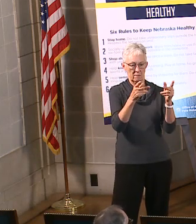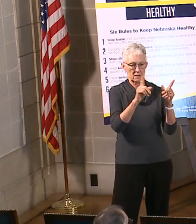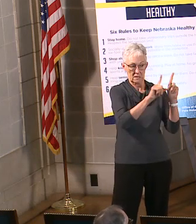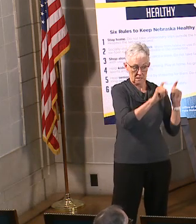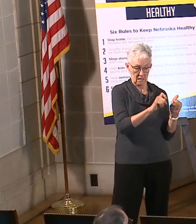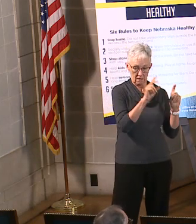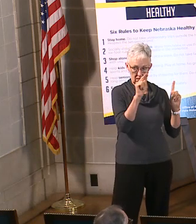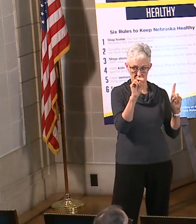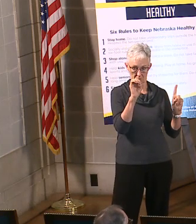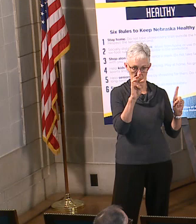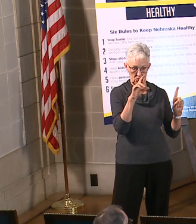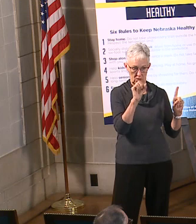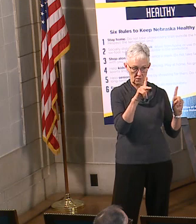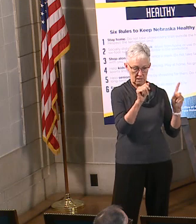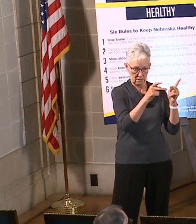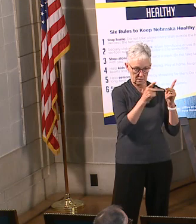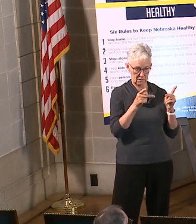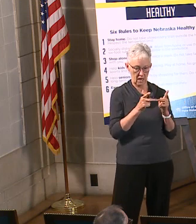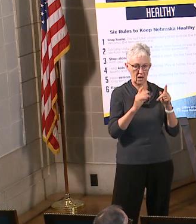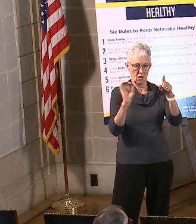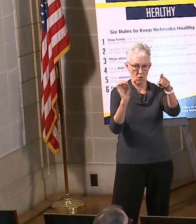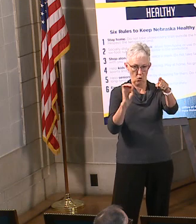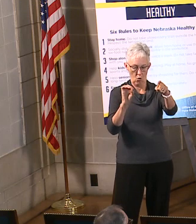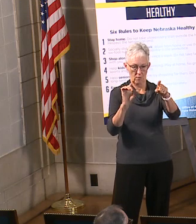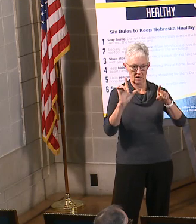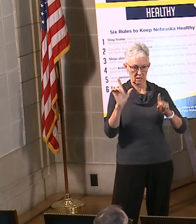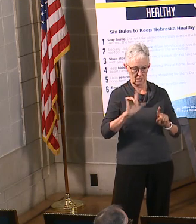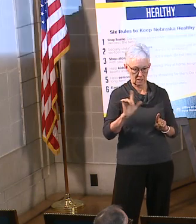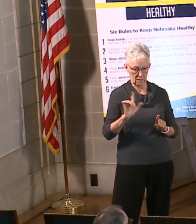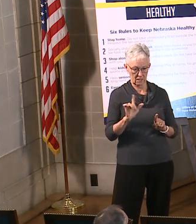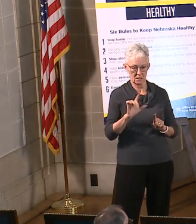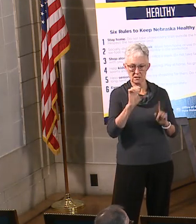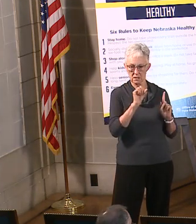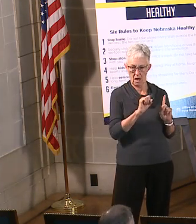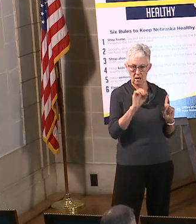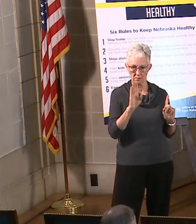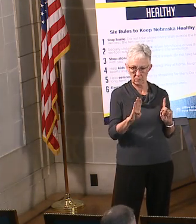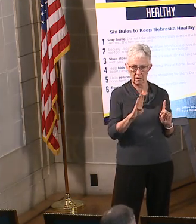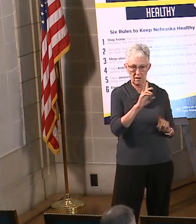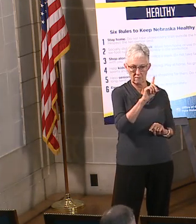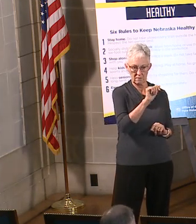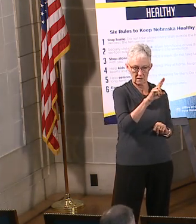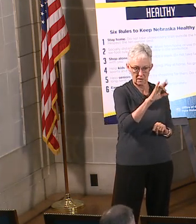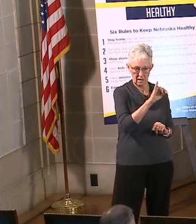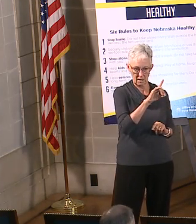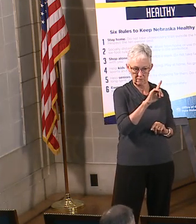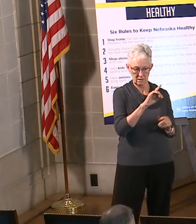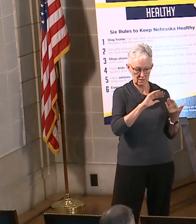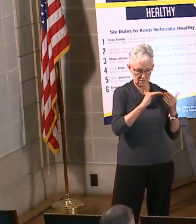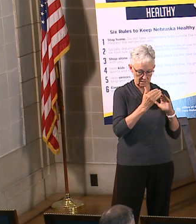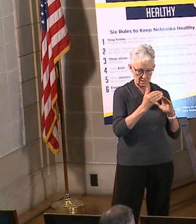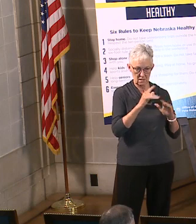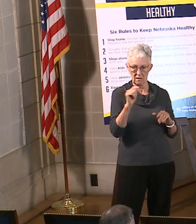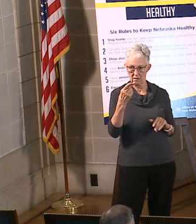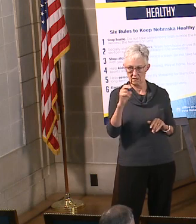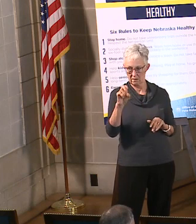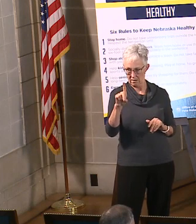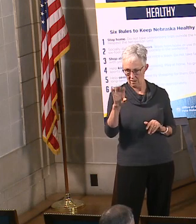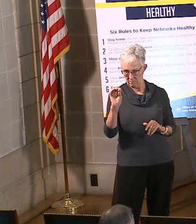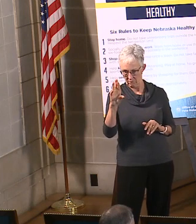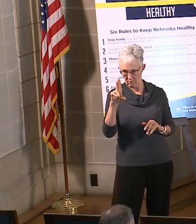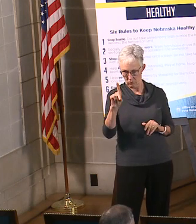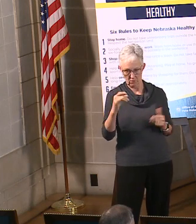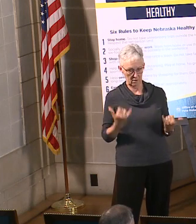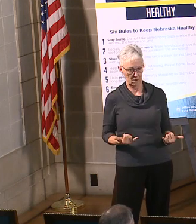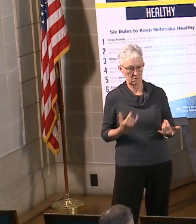let's see where else, North Platte, Scotts Bluff, Thedford, West Point, and David City this week. So again, that's where TestNebraska.com is. You